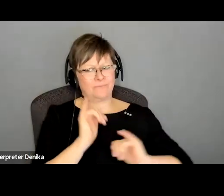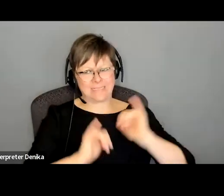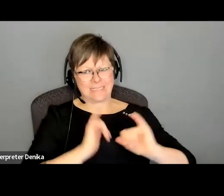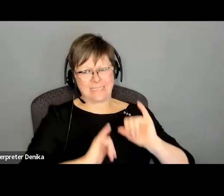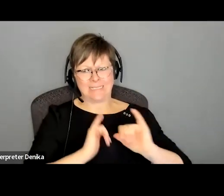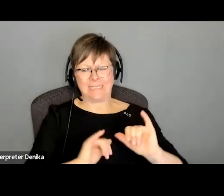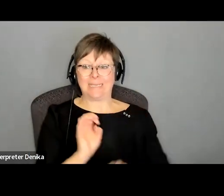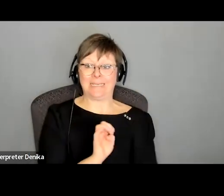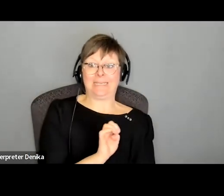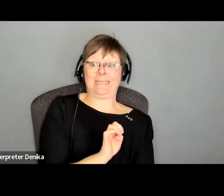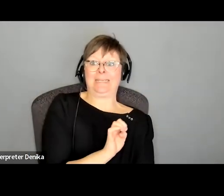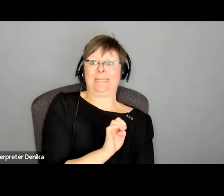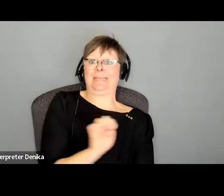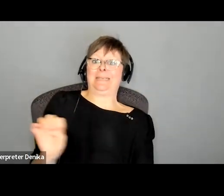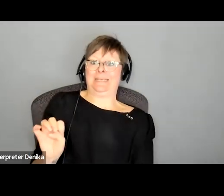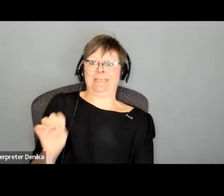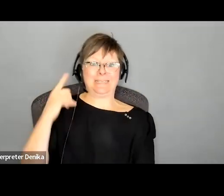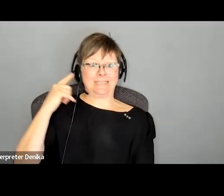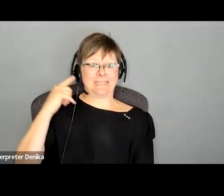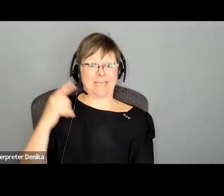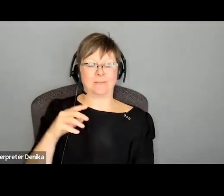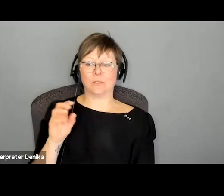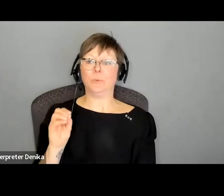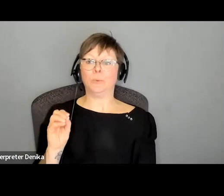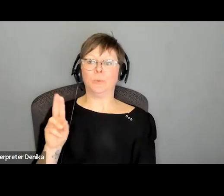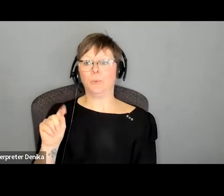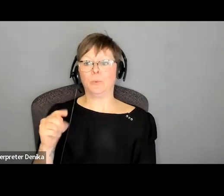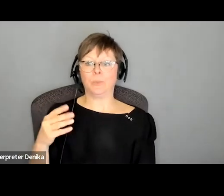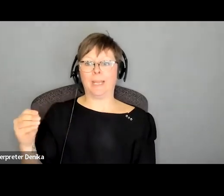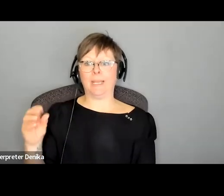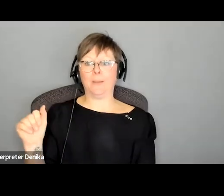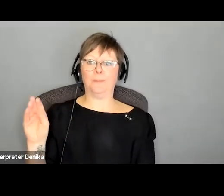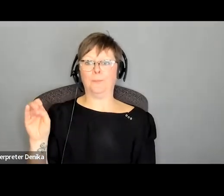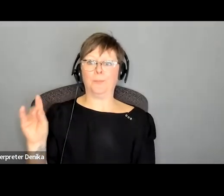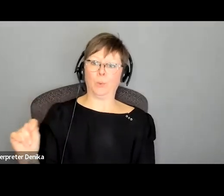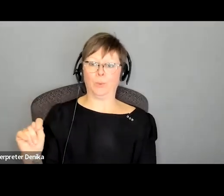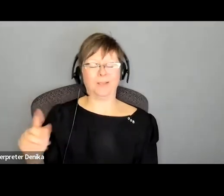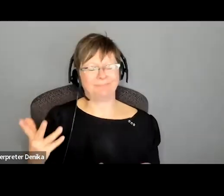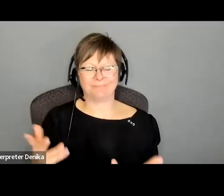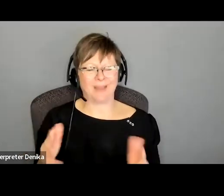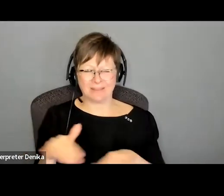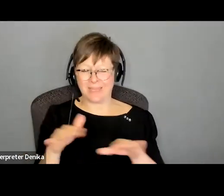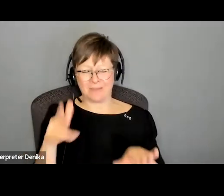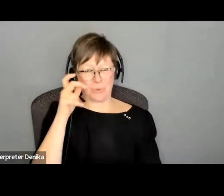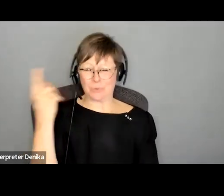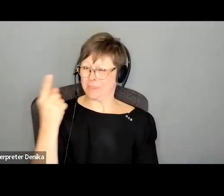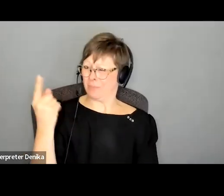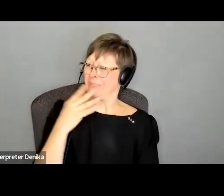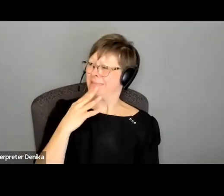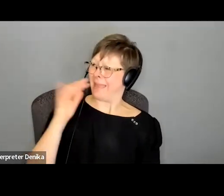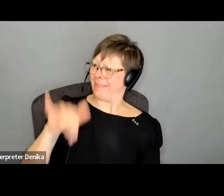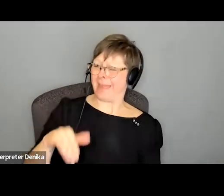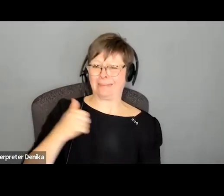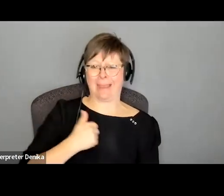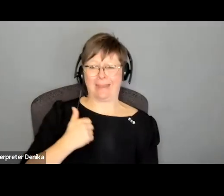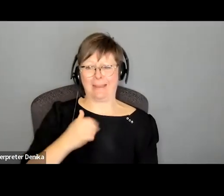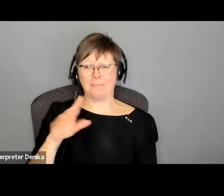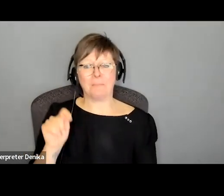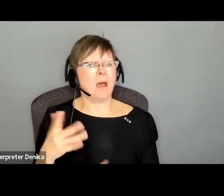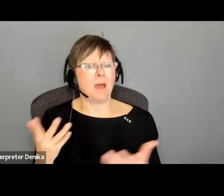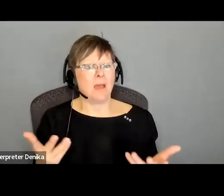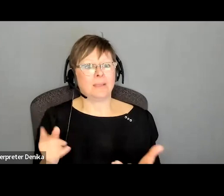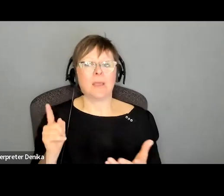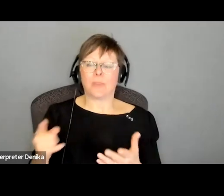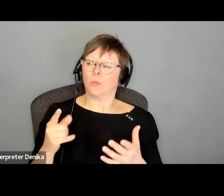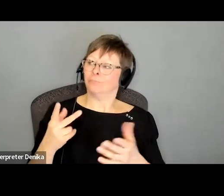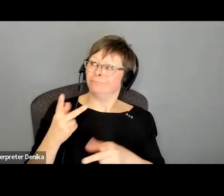sound you know they still say we say out and about and i i've never actually heard anyone say that in real life in canada but you know those